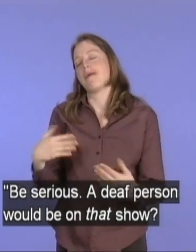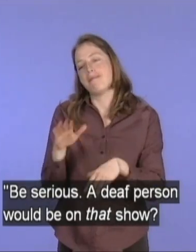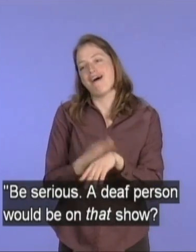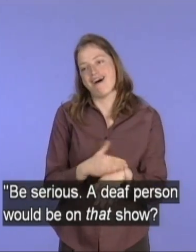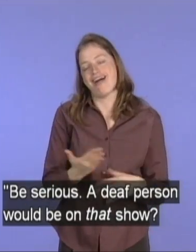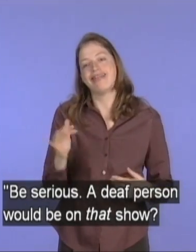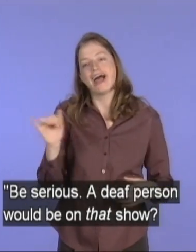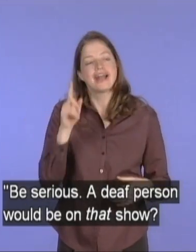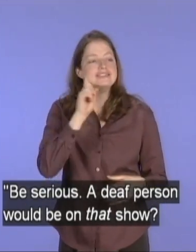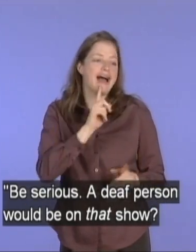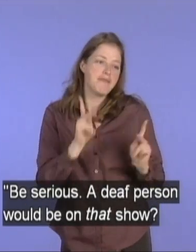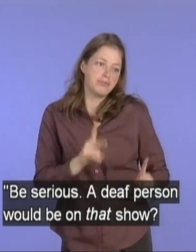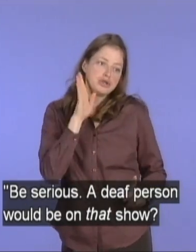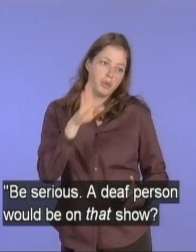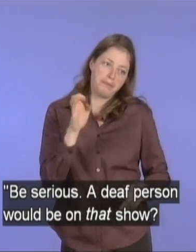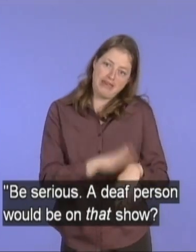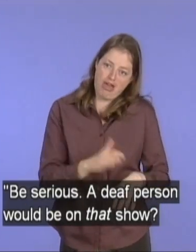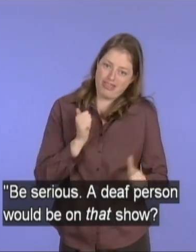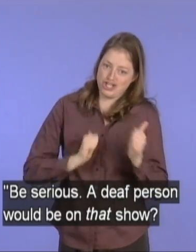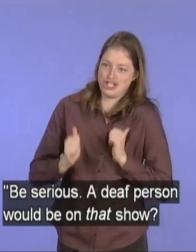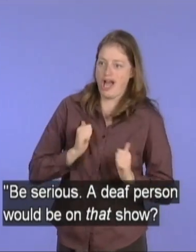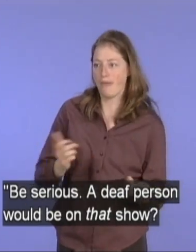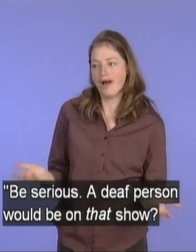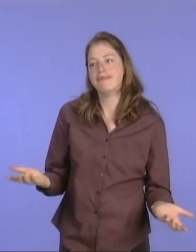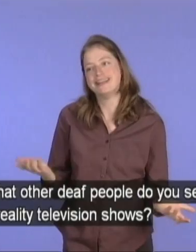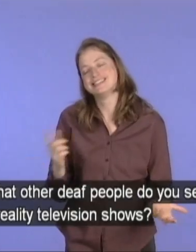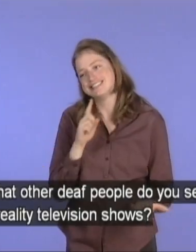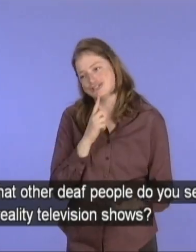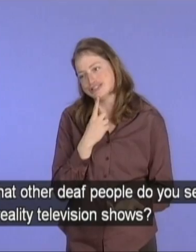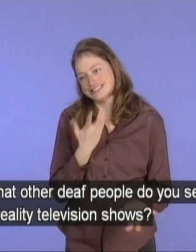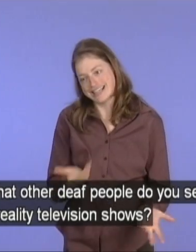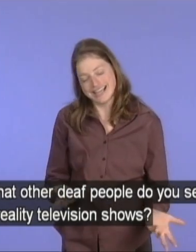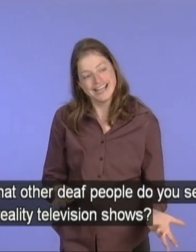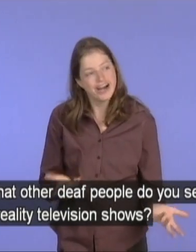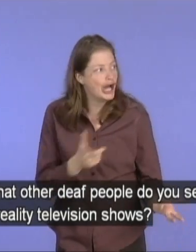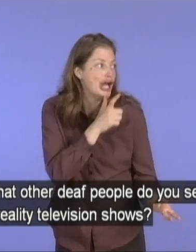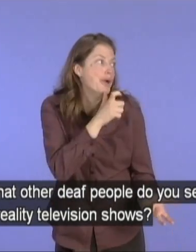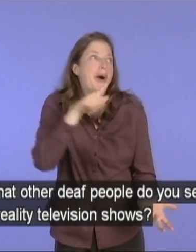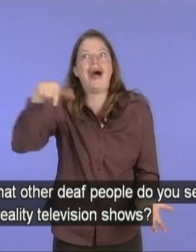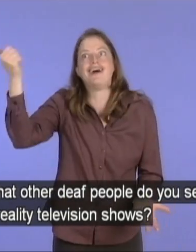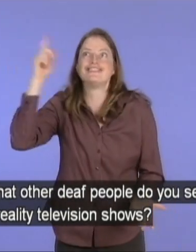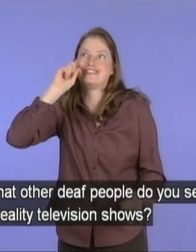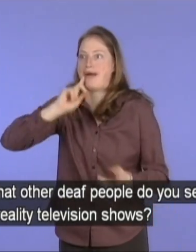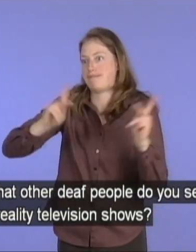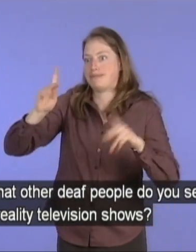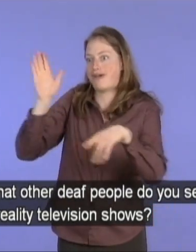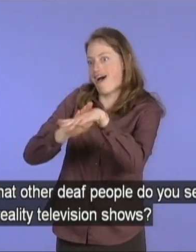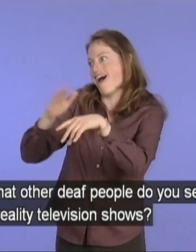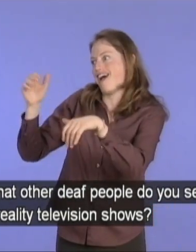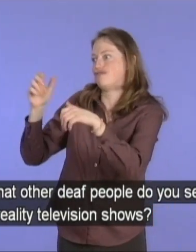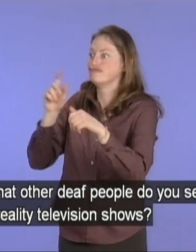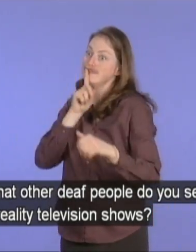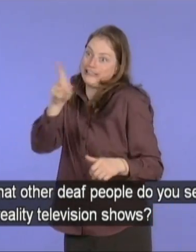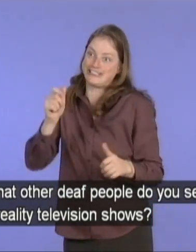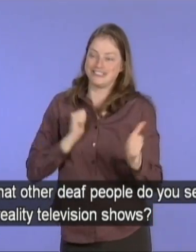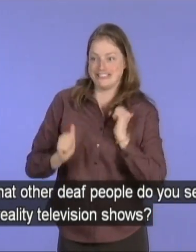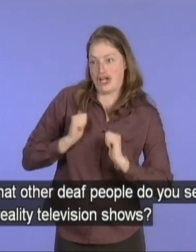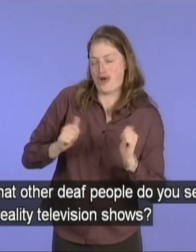be serious. A deaf person would be on that show? I mean, come on, seriously. What other deaf people do you see on reality